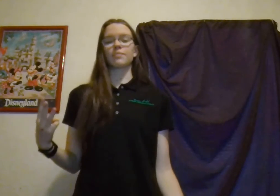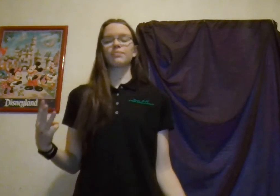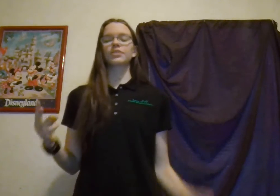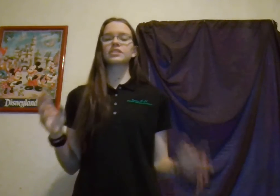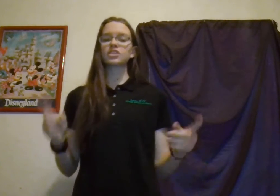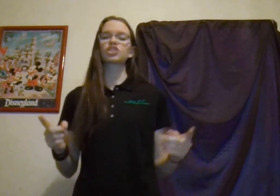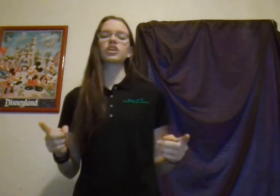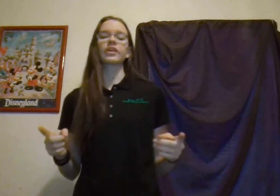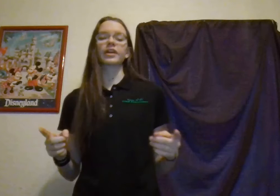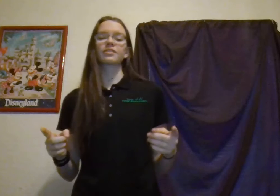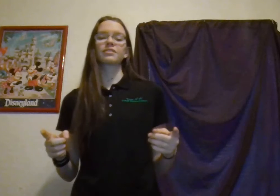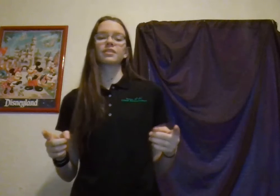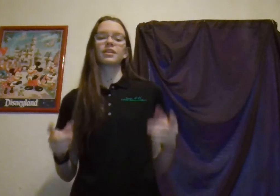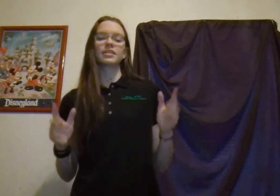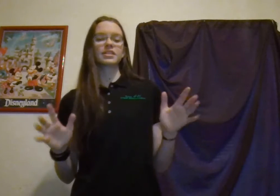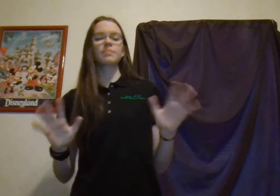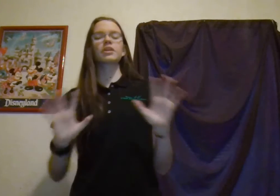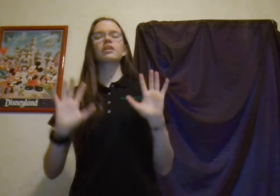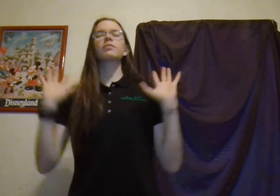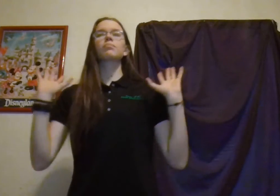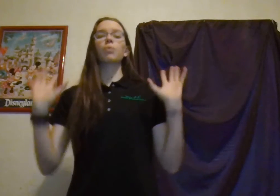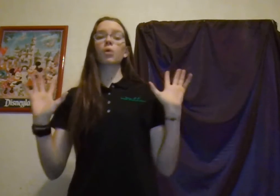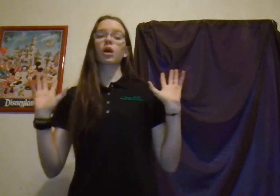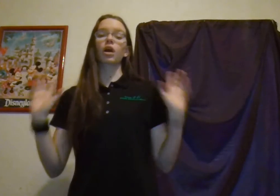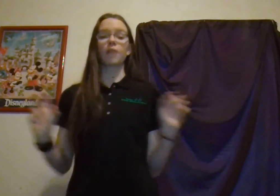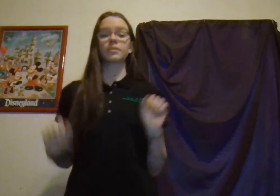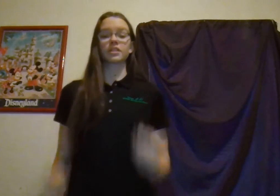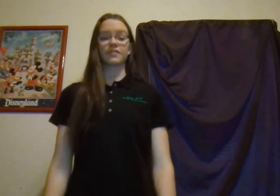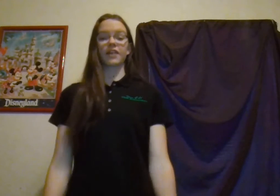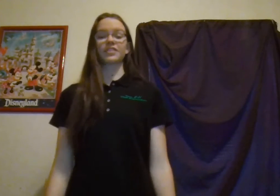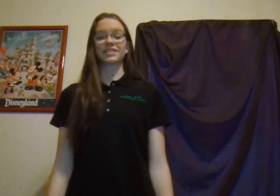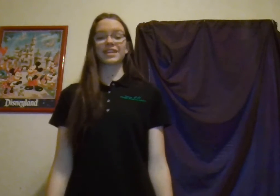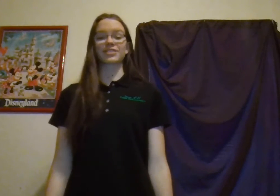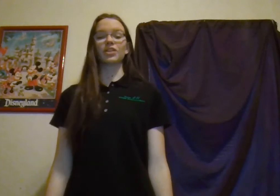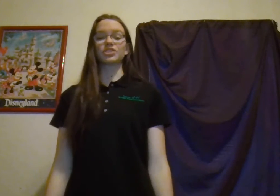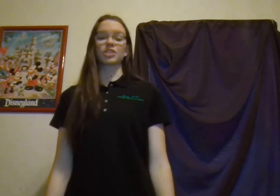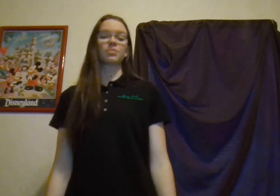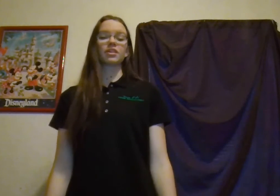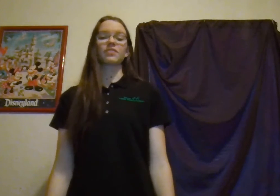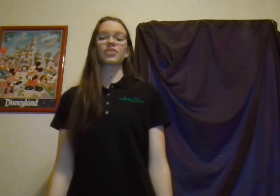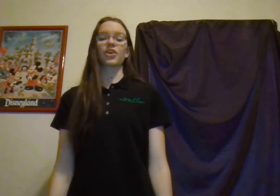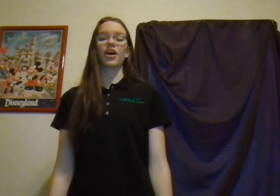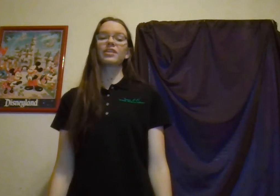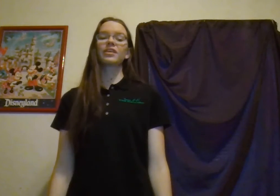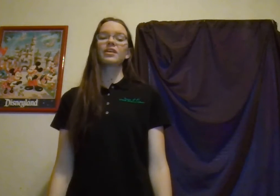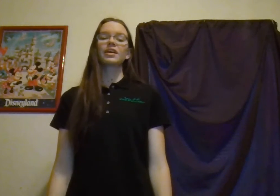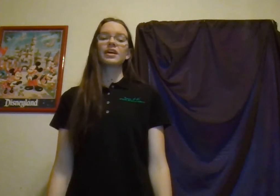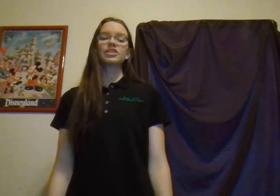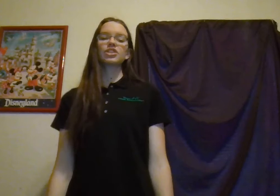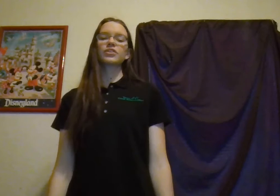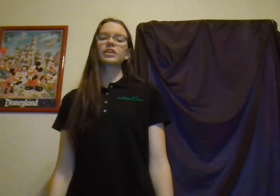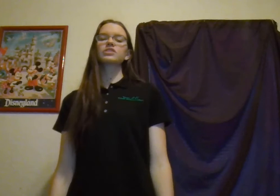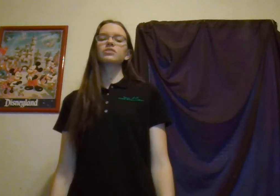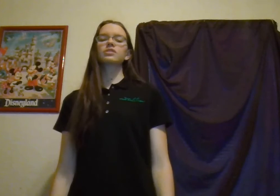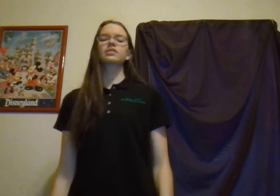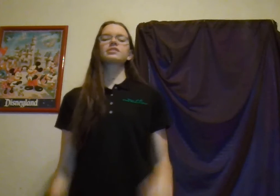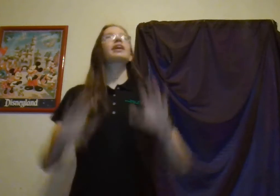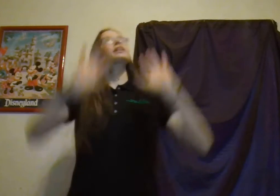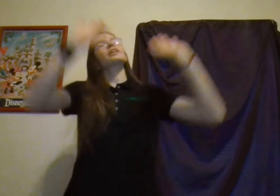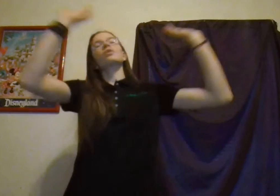is engineering. This can be even more commonly found than technology, believe it or not. Engineering is used to design and